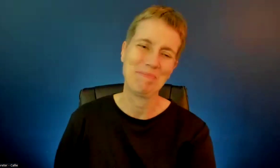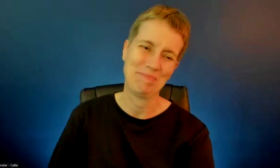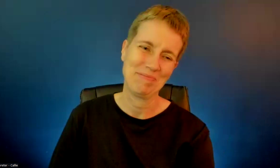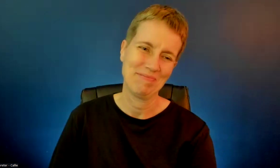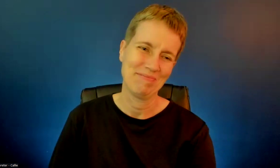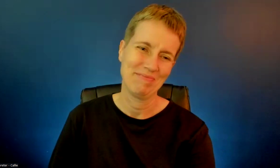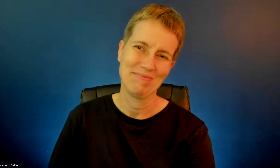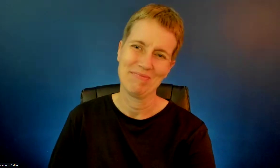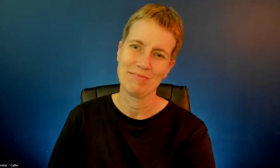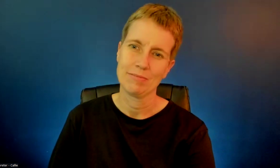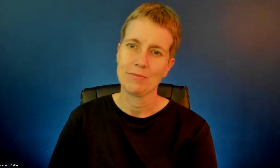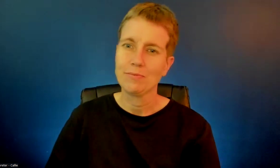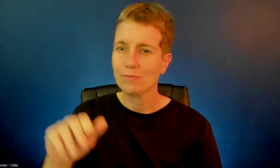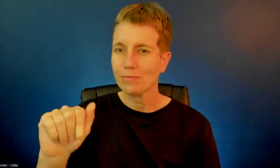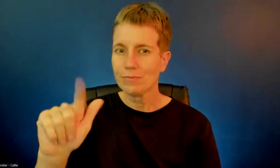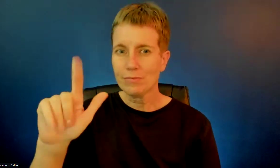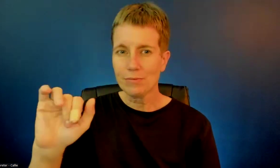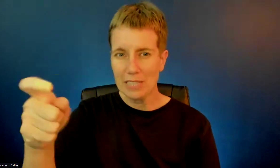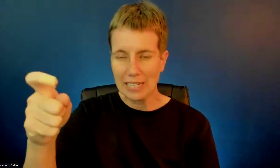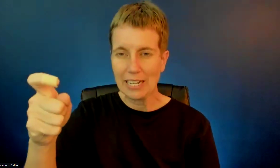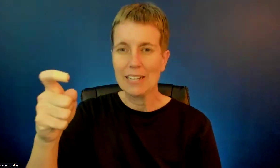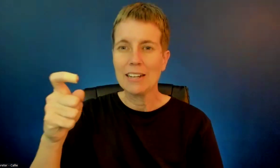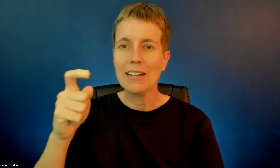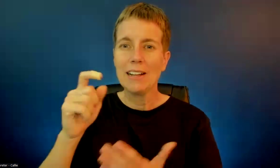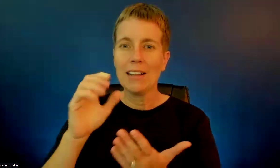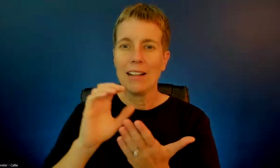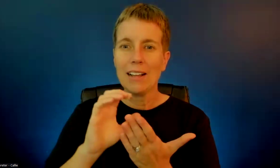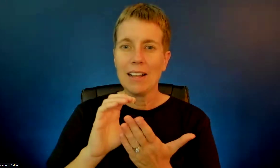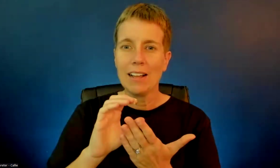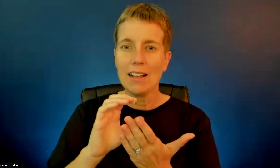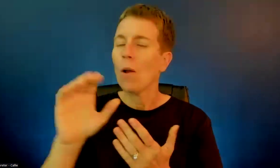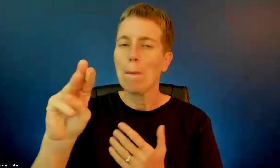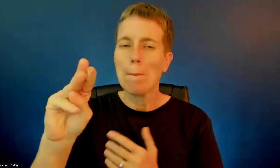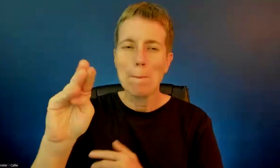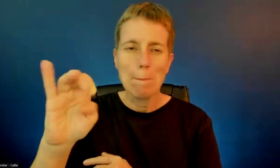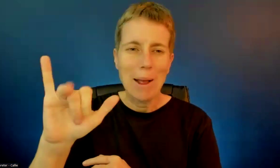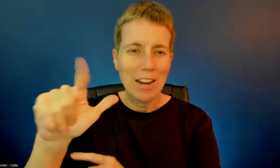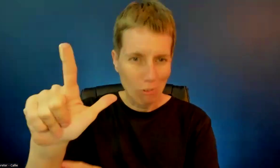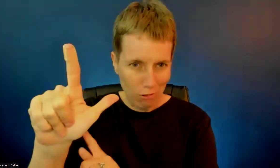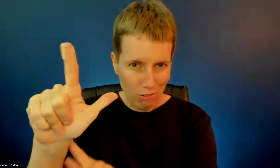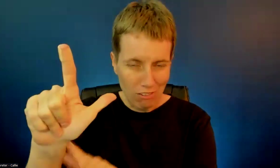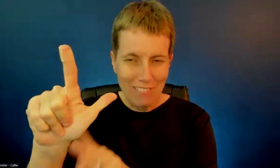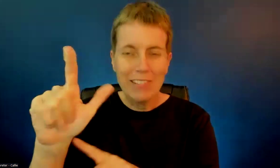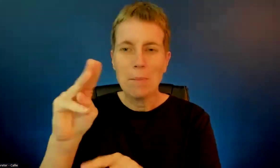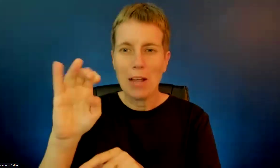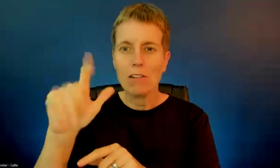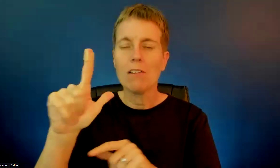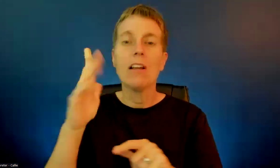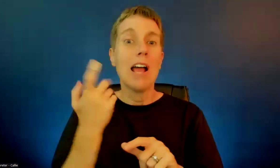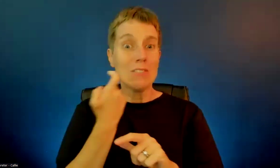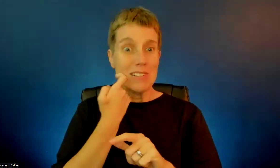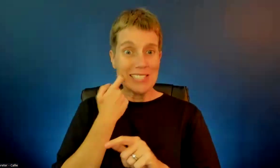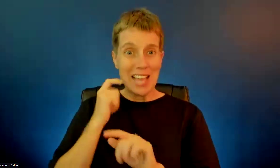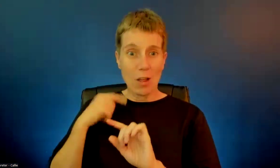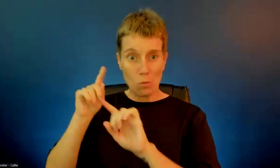The calendar misaligned by day between this meeting and this event I went to last night. A concert